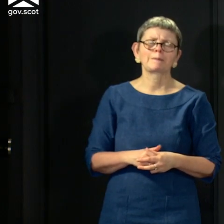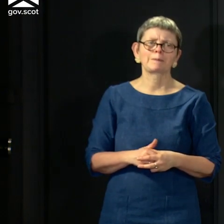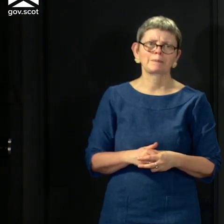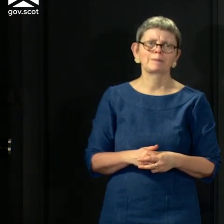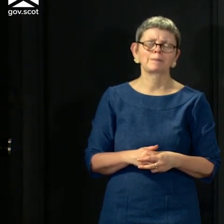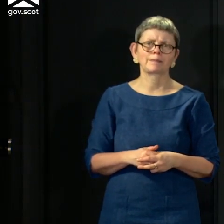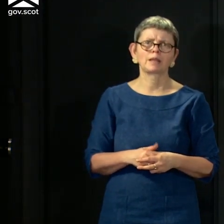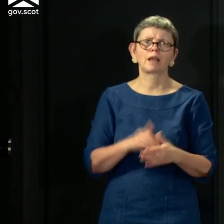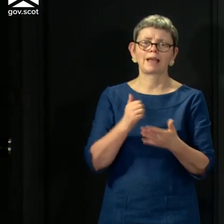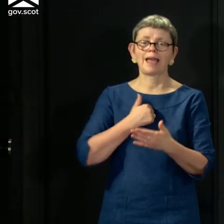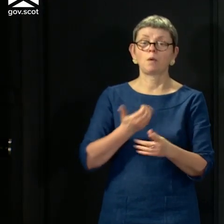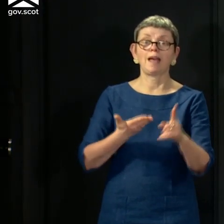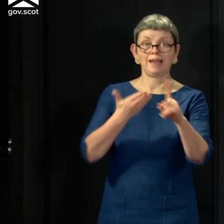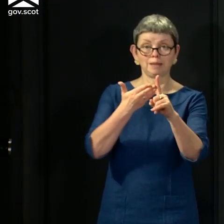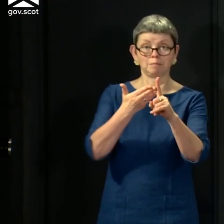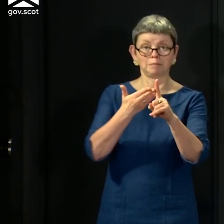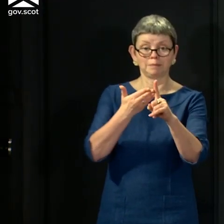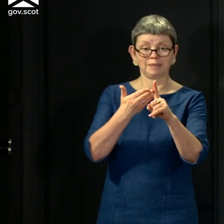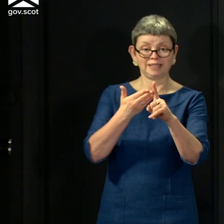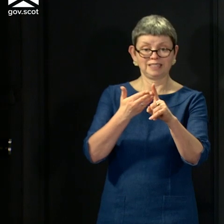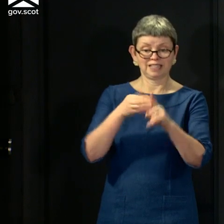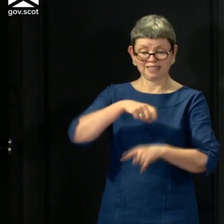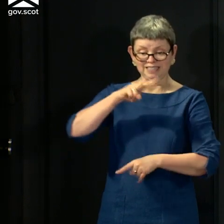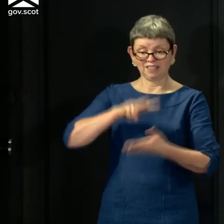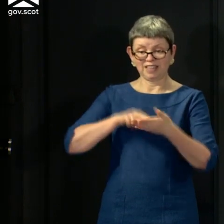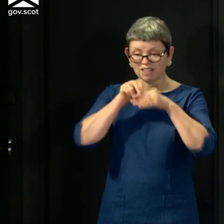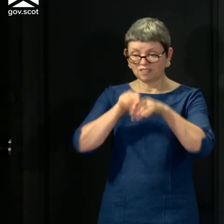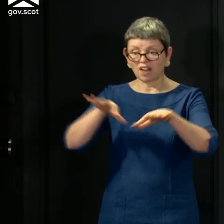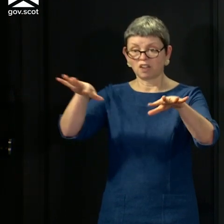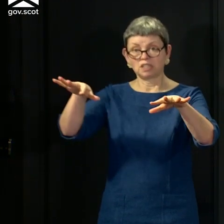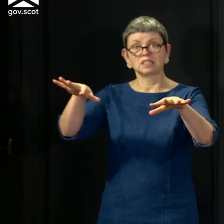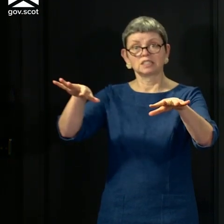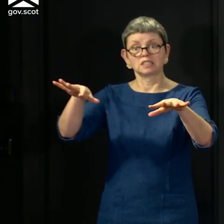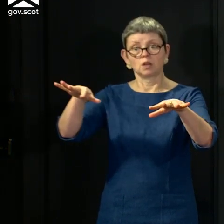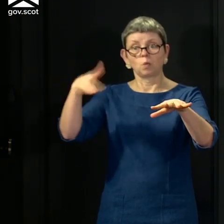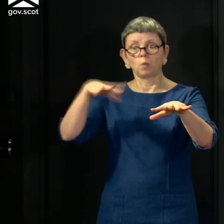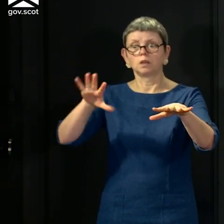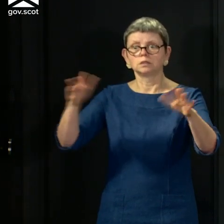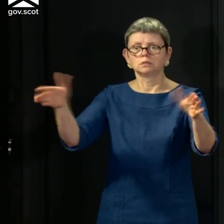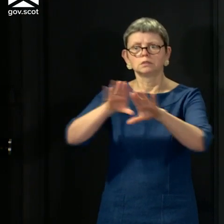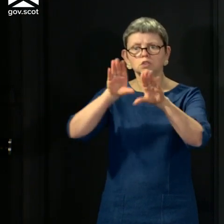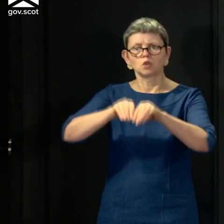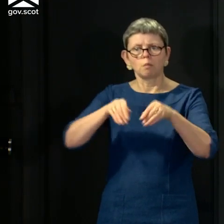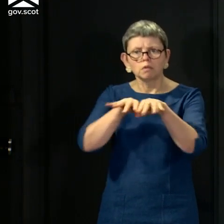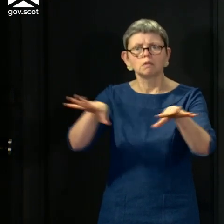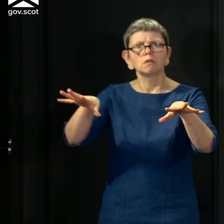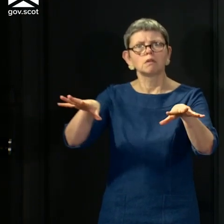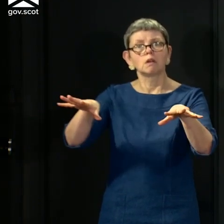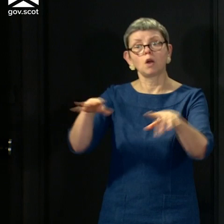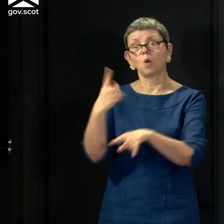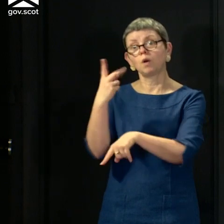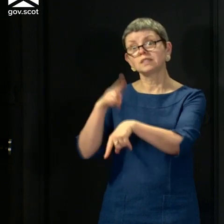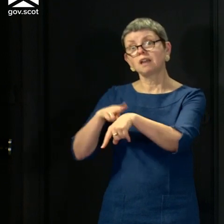potential chains of transmission for this. And obviously, a staff member going from one home to another is a potential